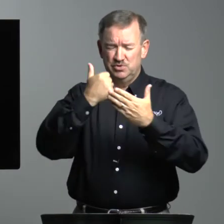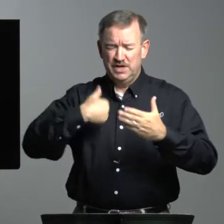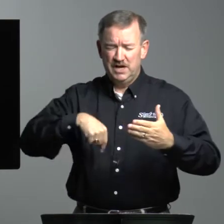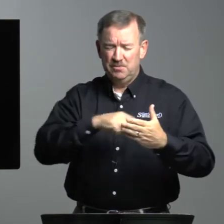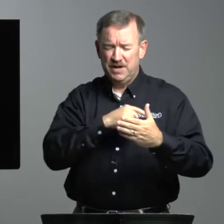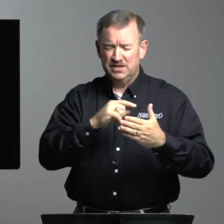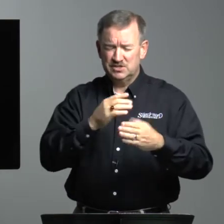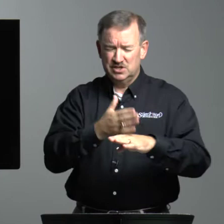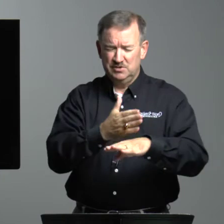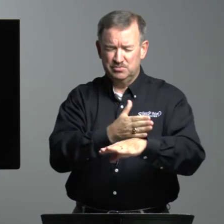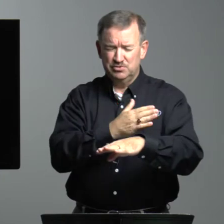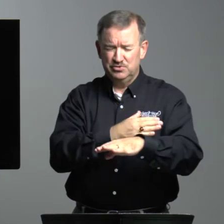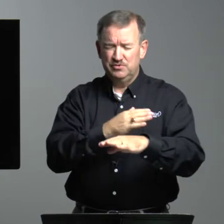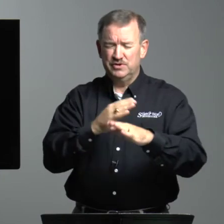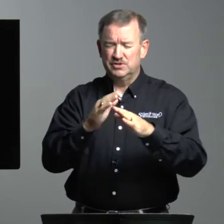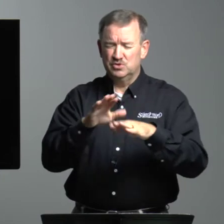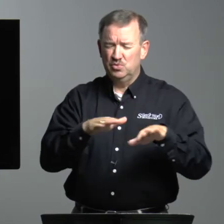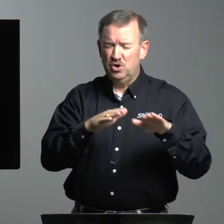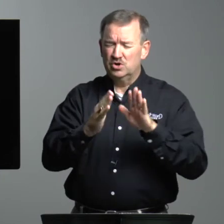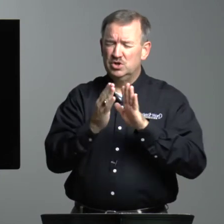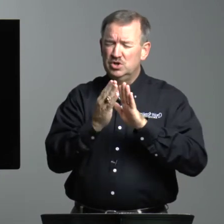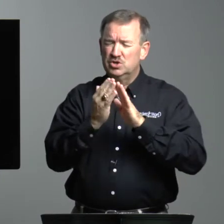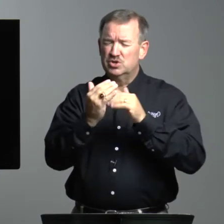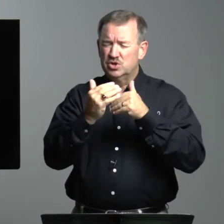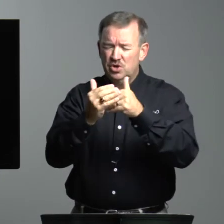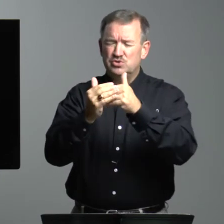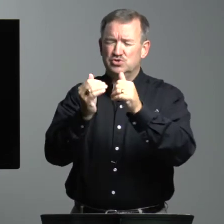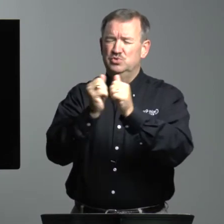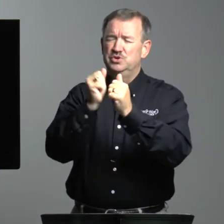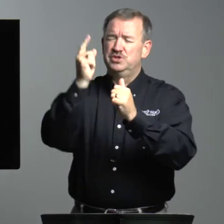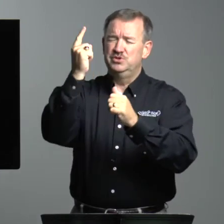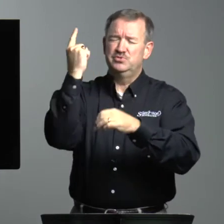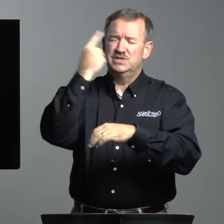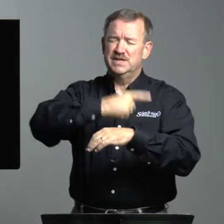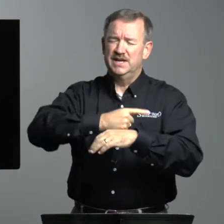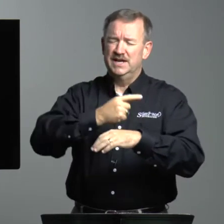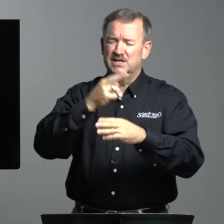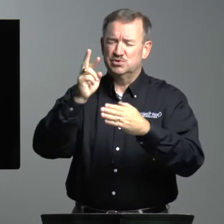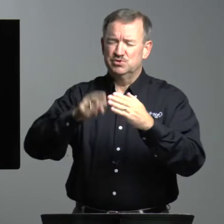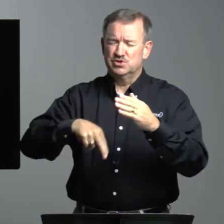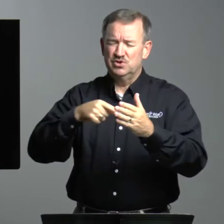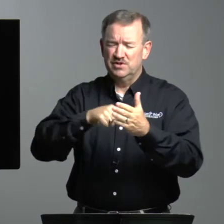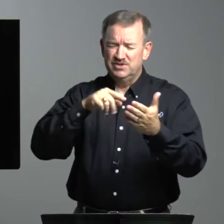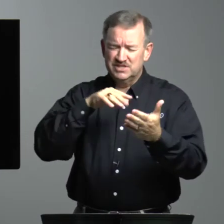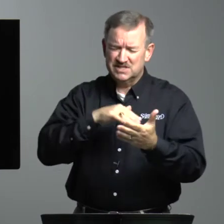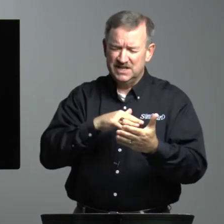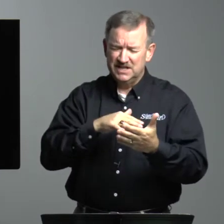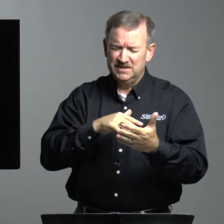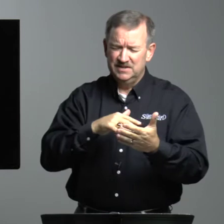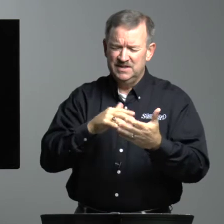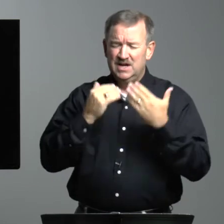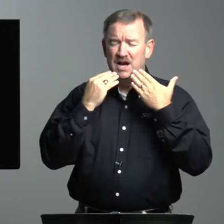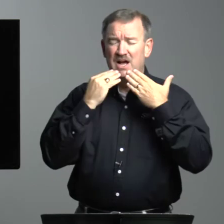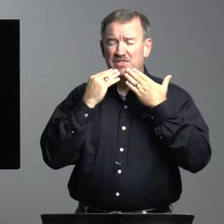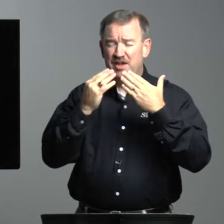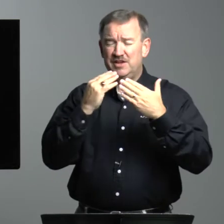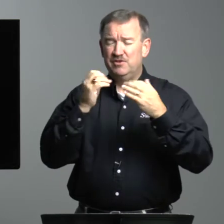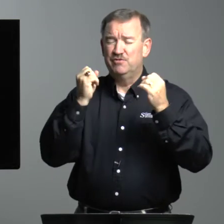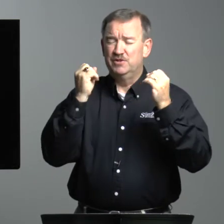would help us to improve and to walk closer with you today as a result of this study. I thank you for the